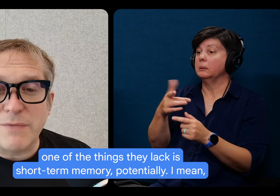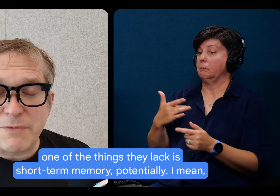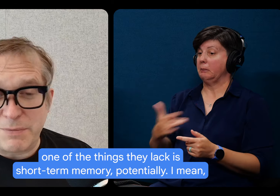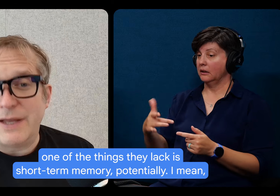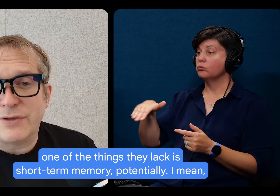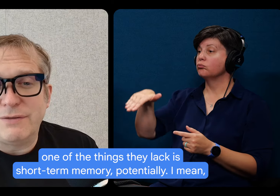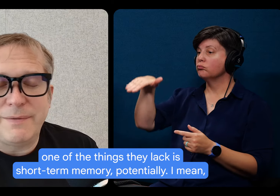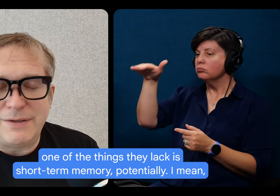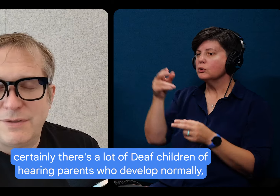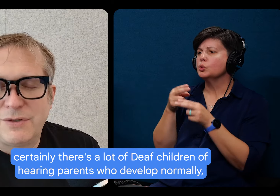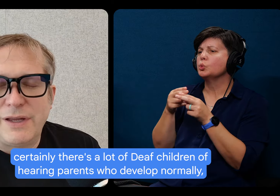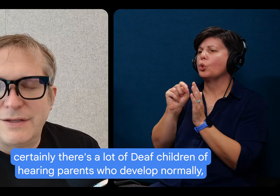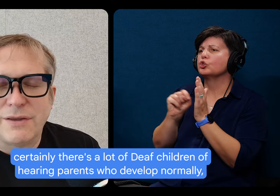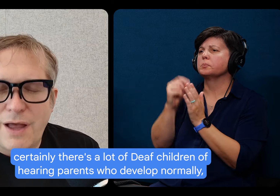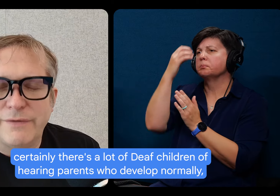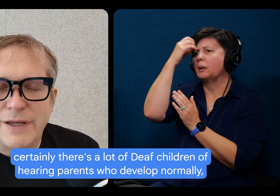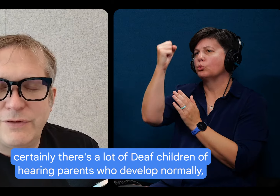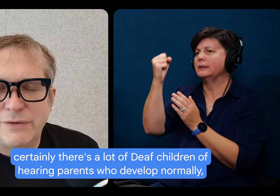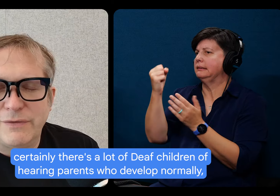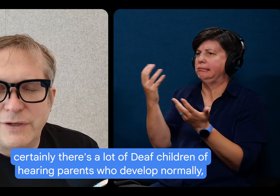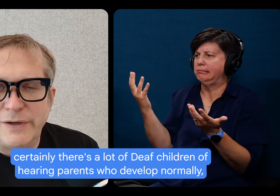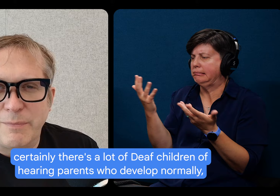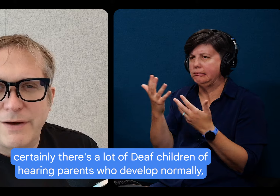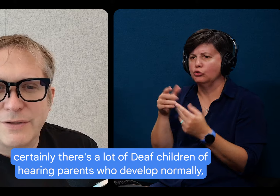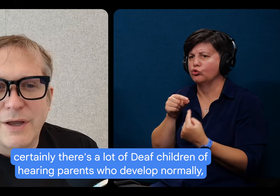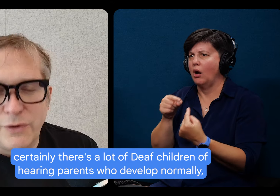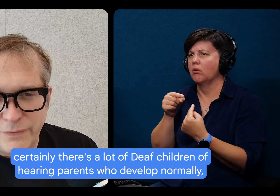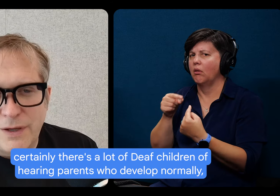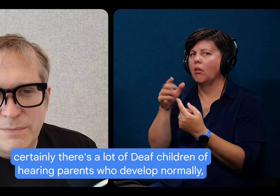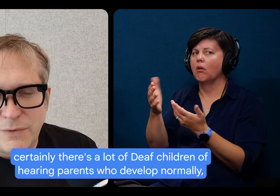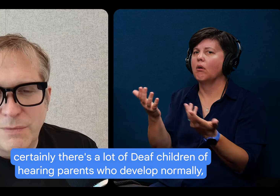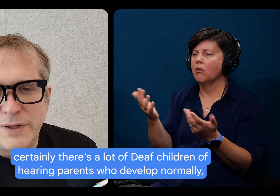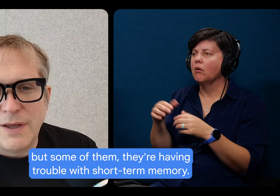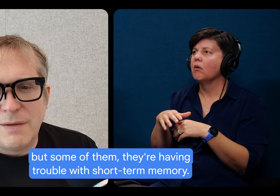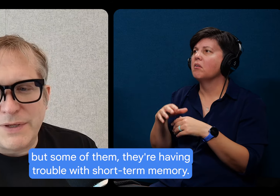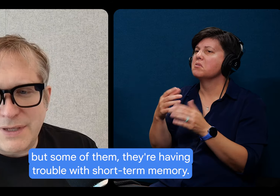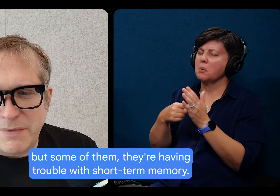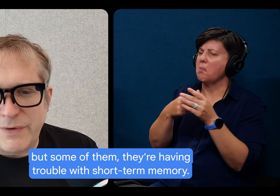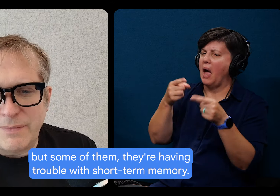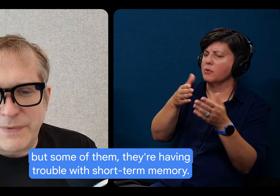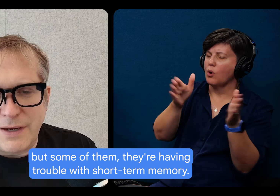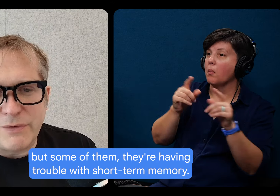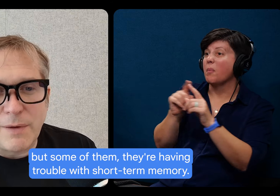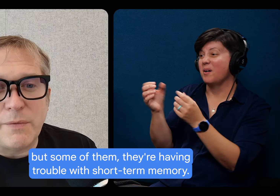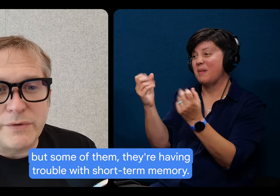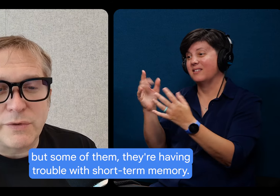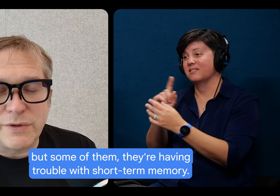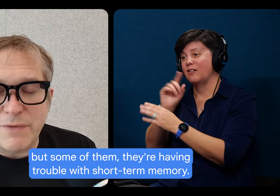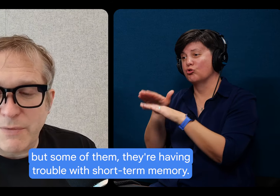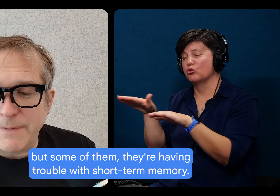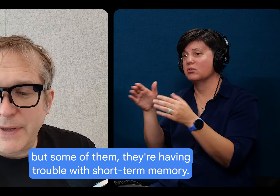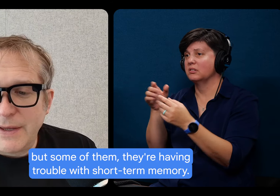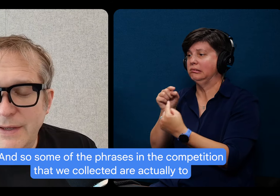short-term memory potentially. mean, certainly there's a lot of deaf children and hearing parents who develop normally, but some of them, they're having trouble with